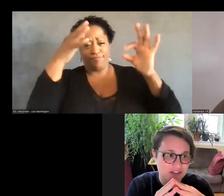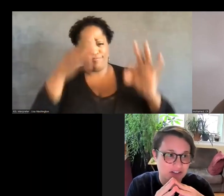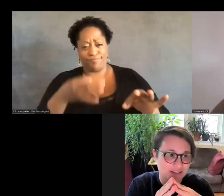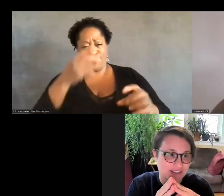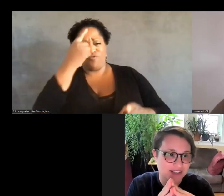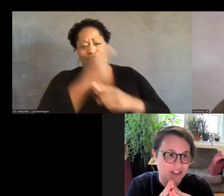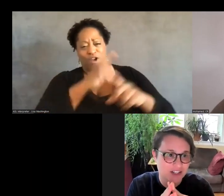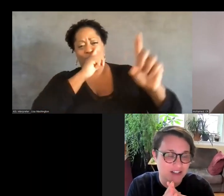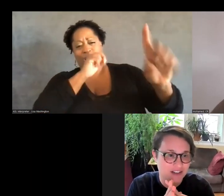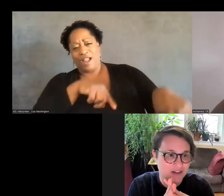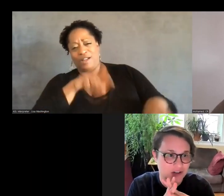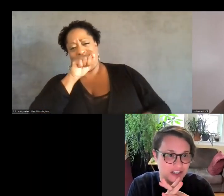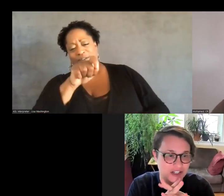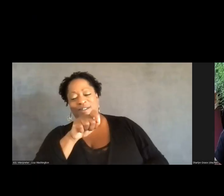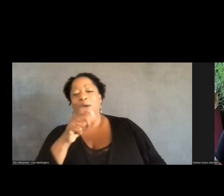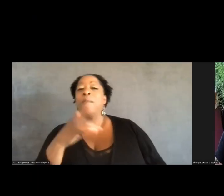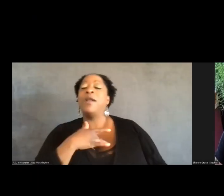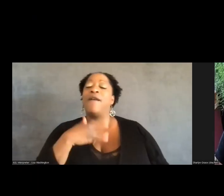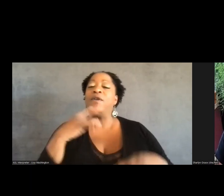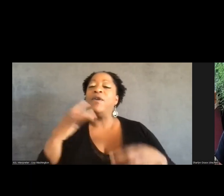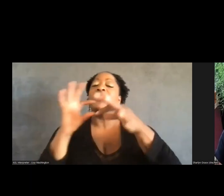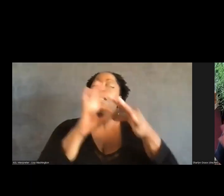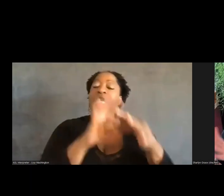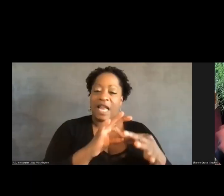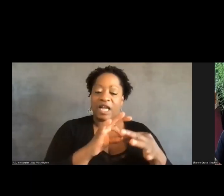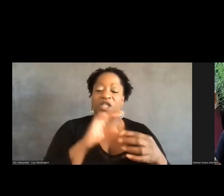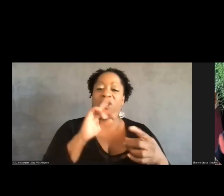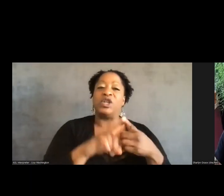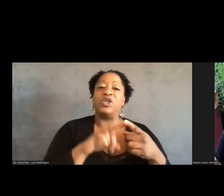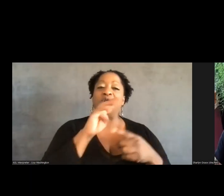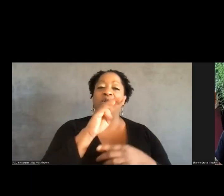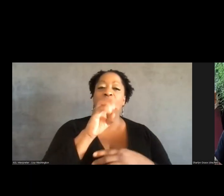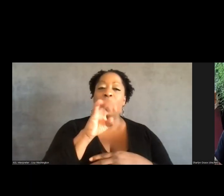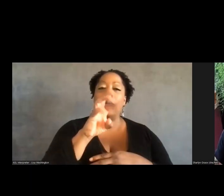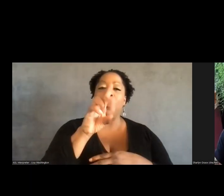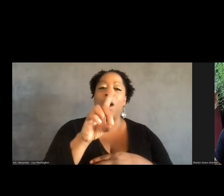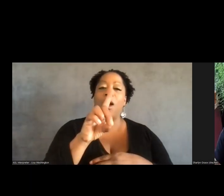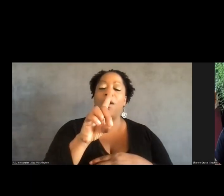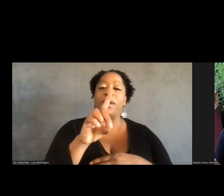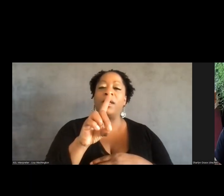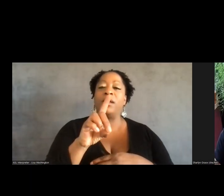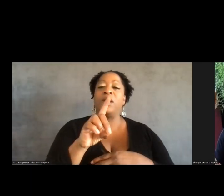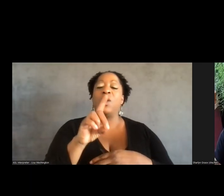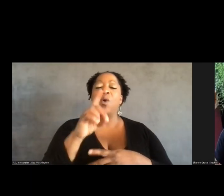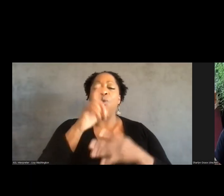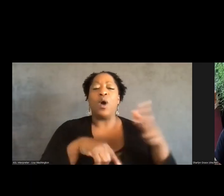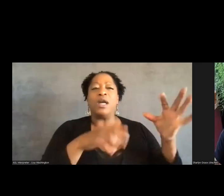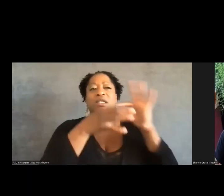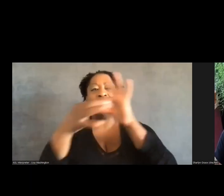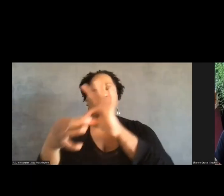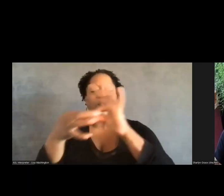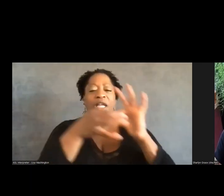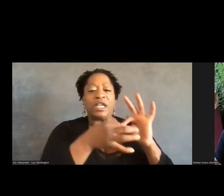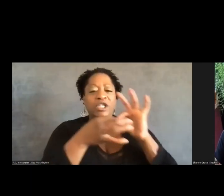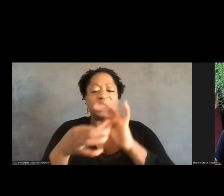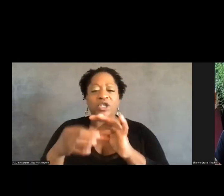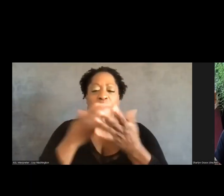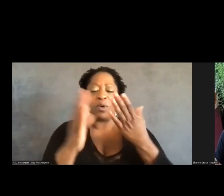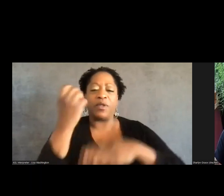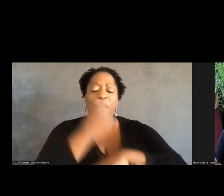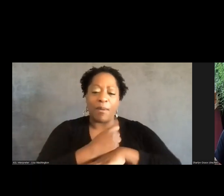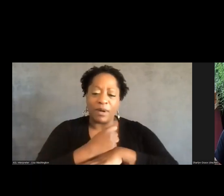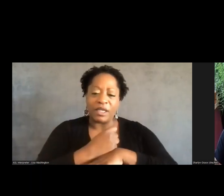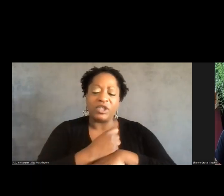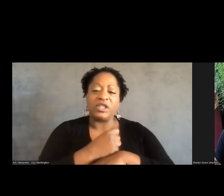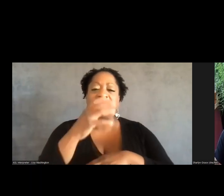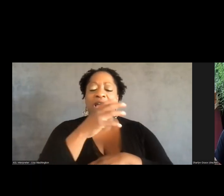think actually there's a connection to the question you asked Muhammad about the relationship between the kinds of work that abolition wants to see done. Because